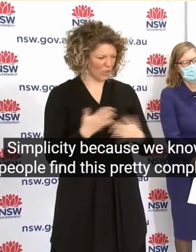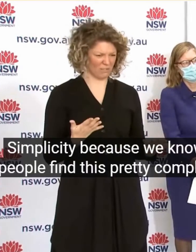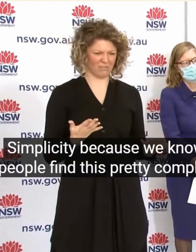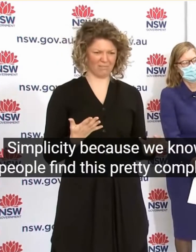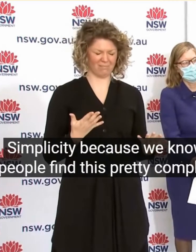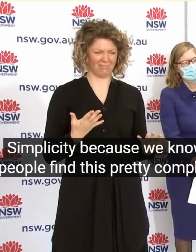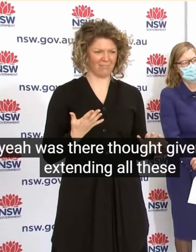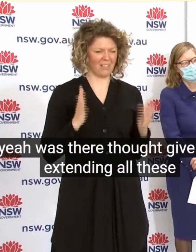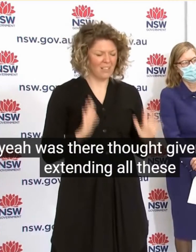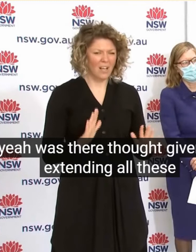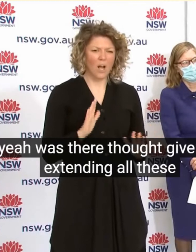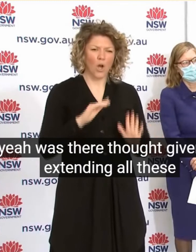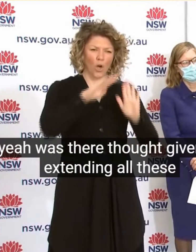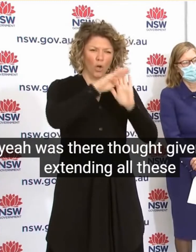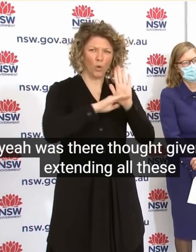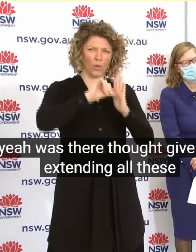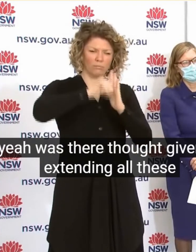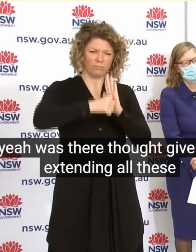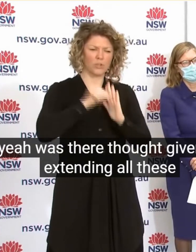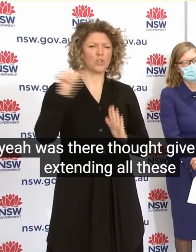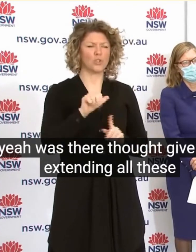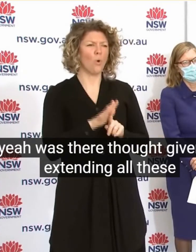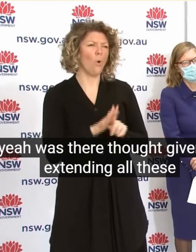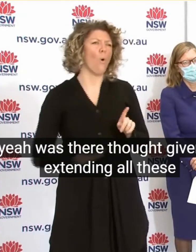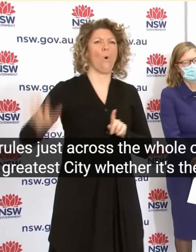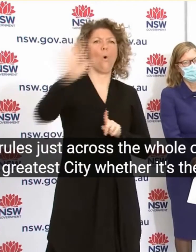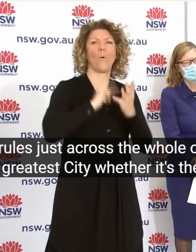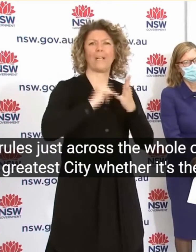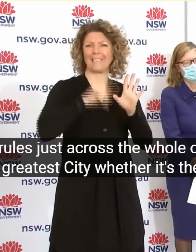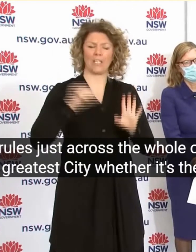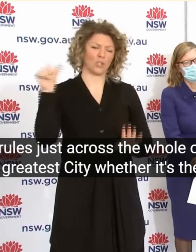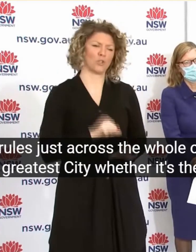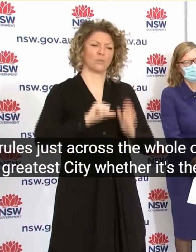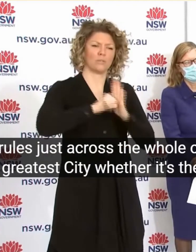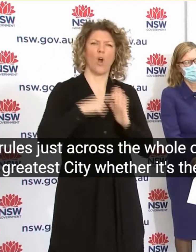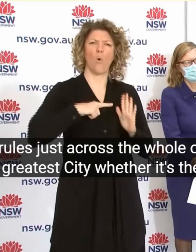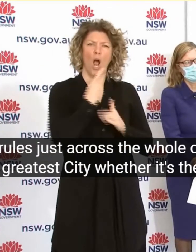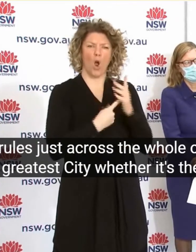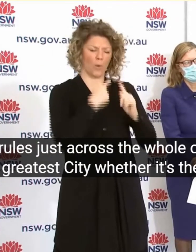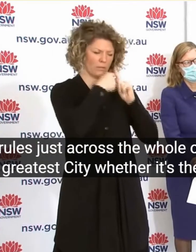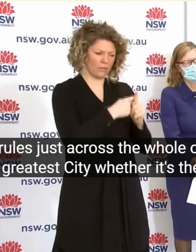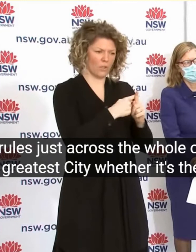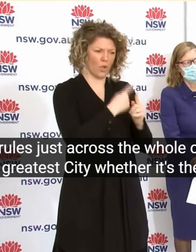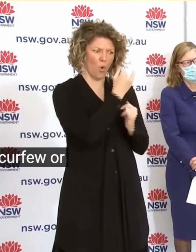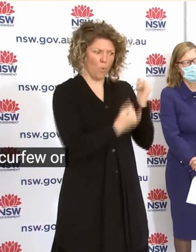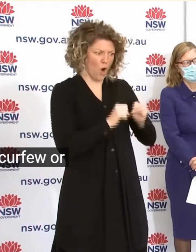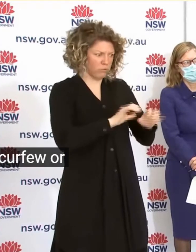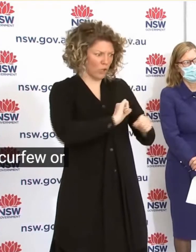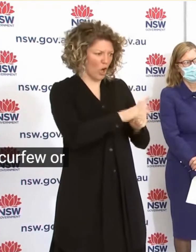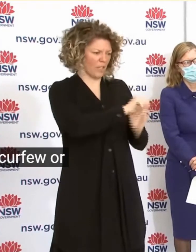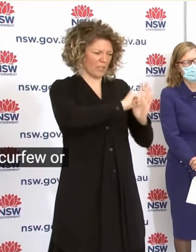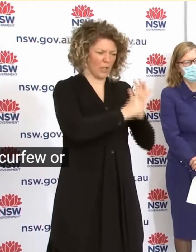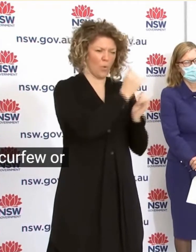To Extending All These Rules Just Across The Whole Of Greater Sydney Whether It's The Curfew Or Any Of These Other Rules It's Really Really Important For Us To